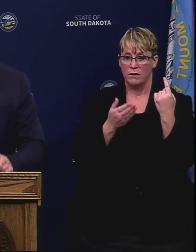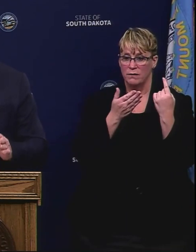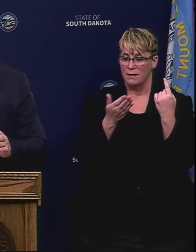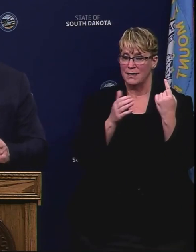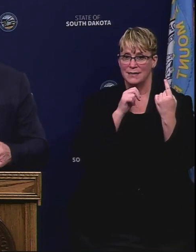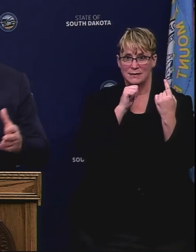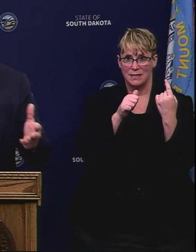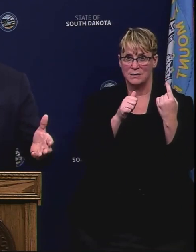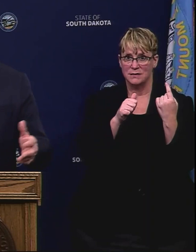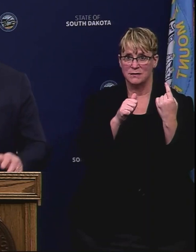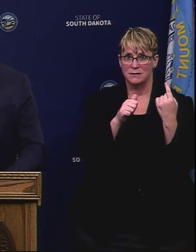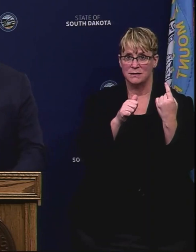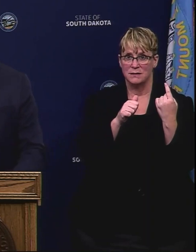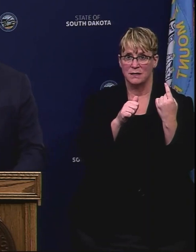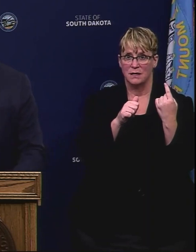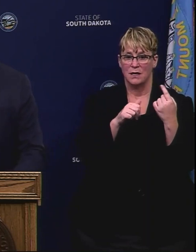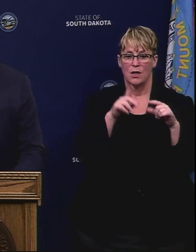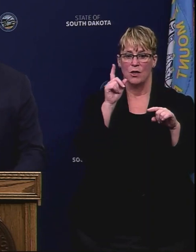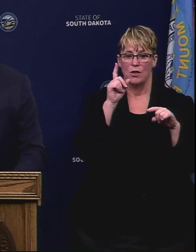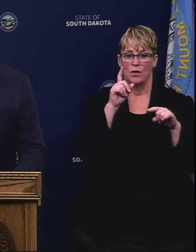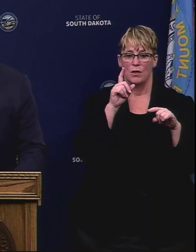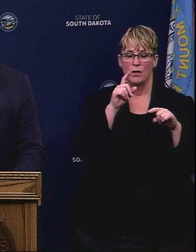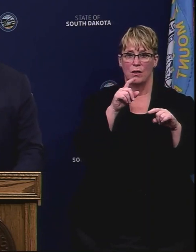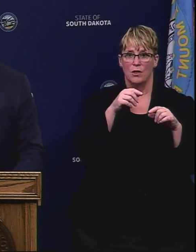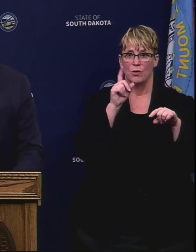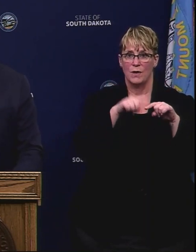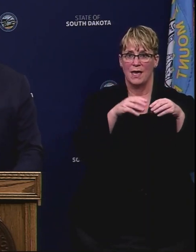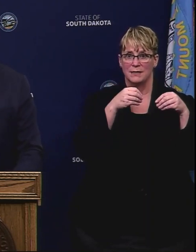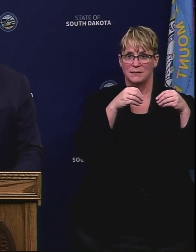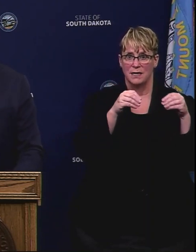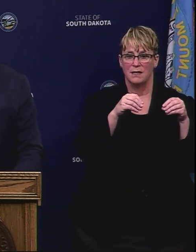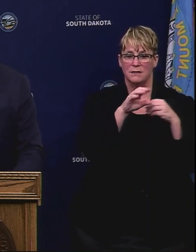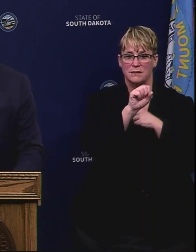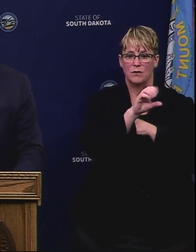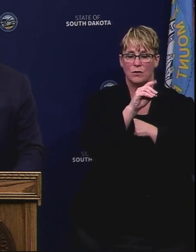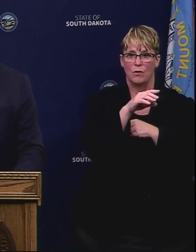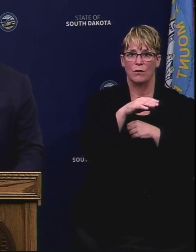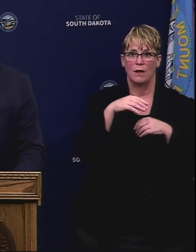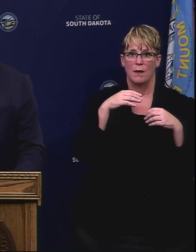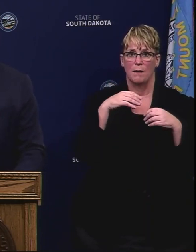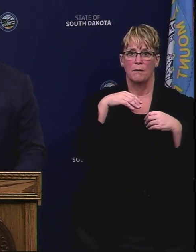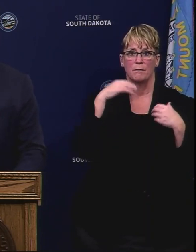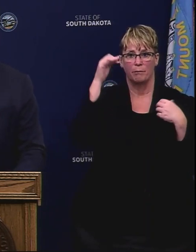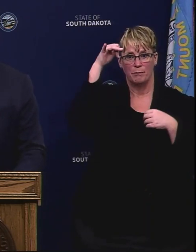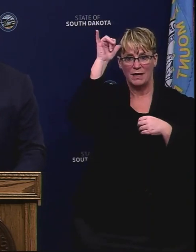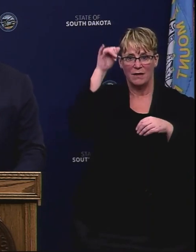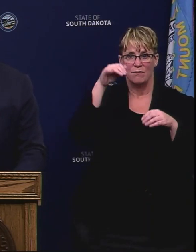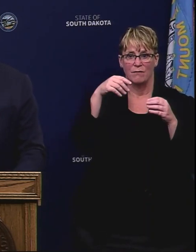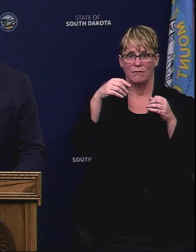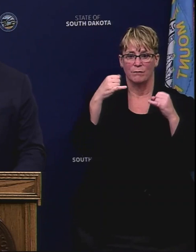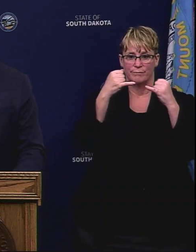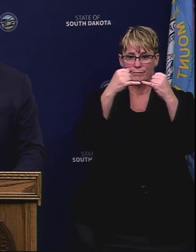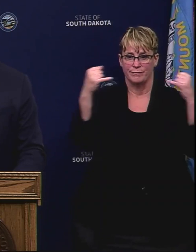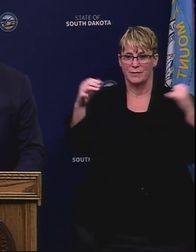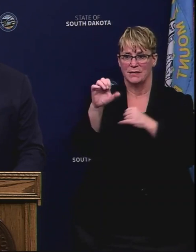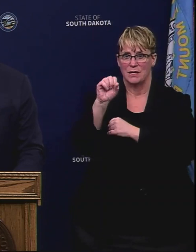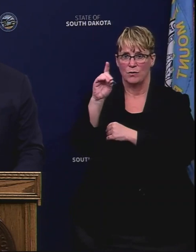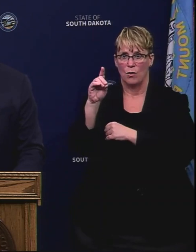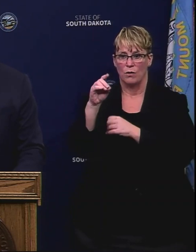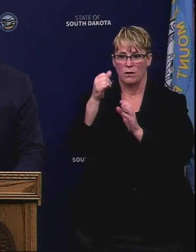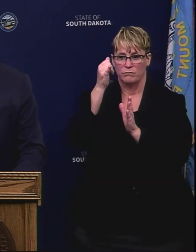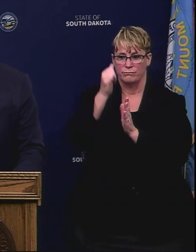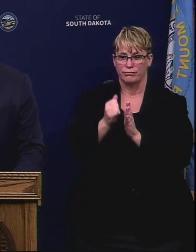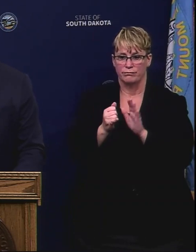allow for is sale of South Dakota inspected beef across state lines and I think that's an issue that we can work on we can